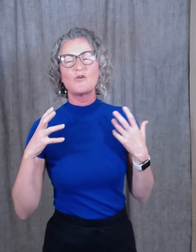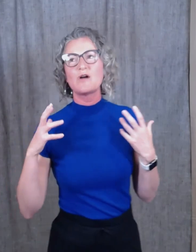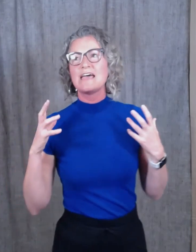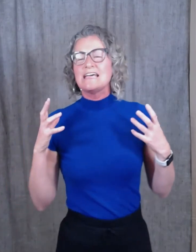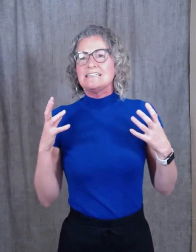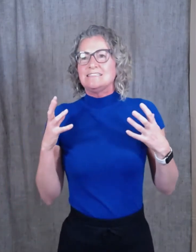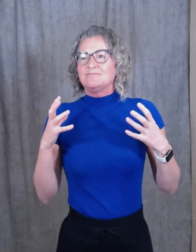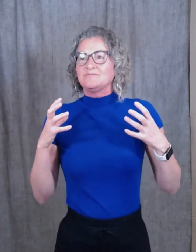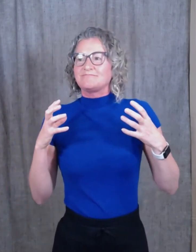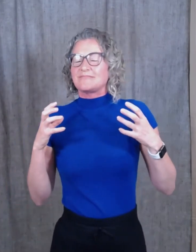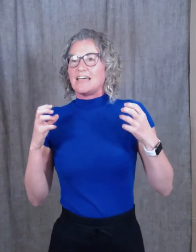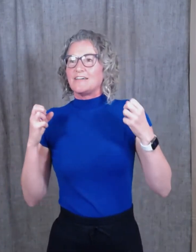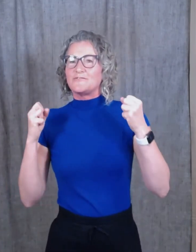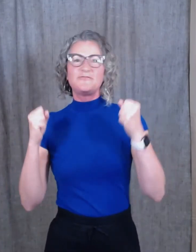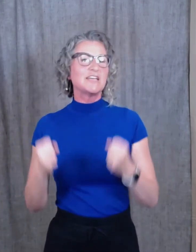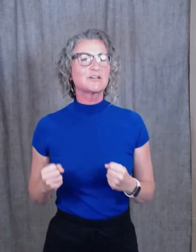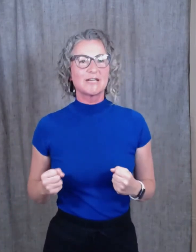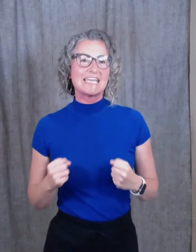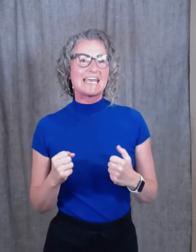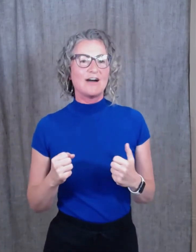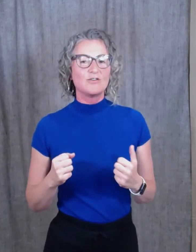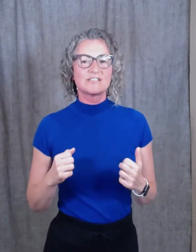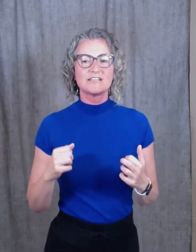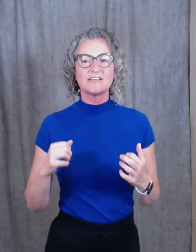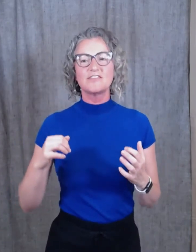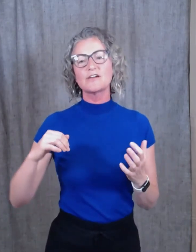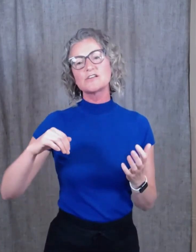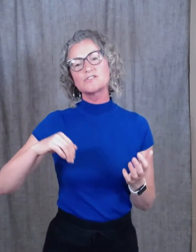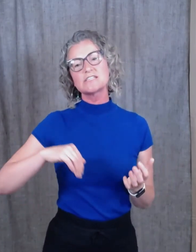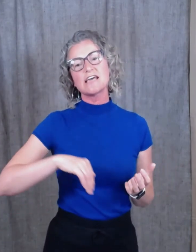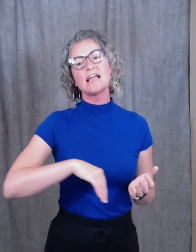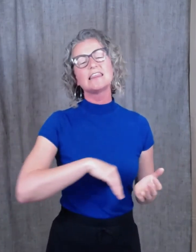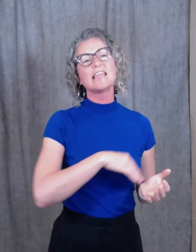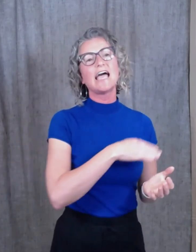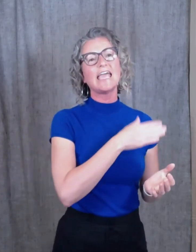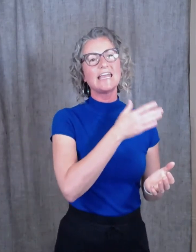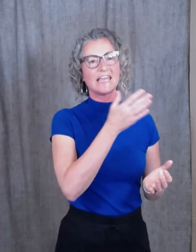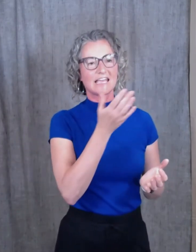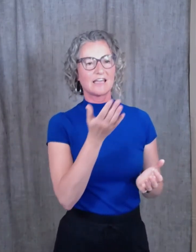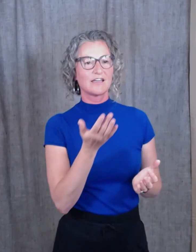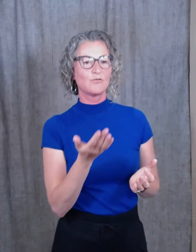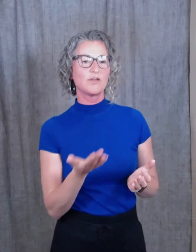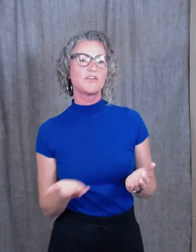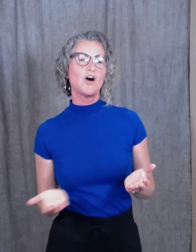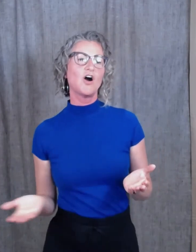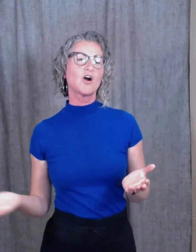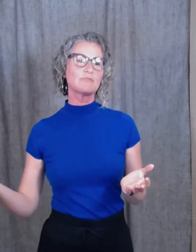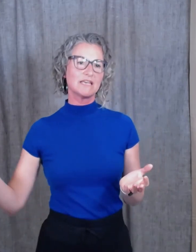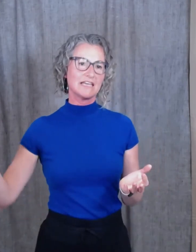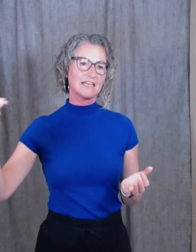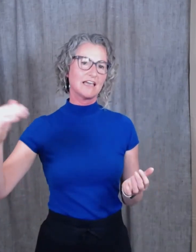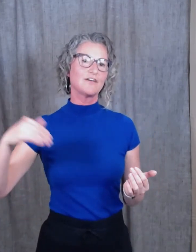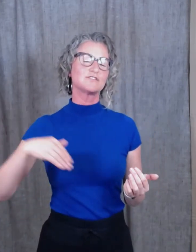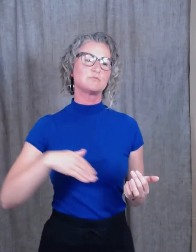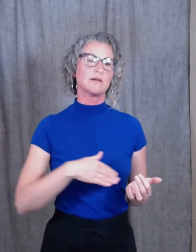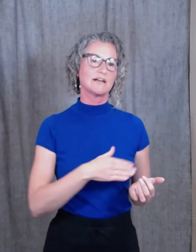figuring it out. There is just aligning with the harmony of spirit,